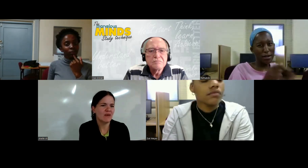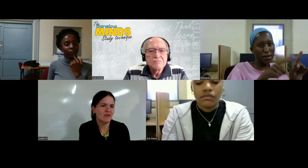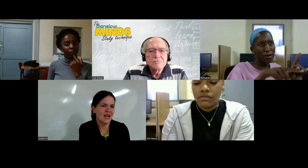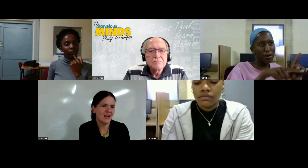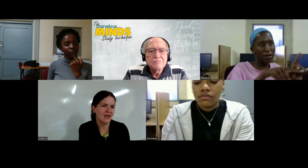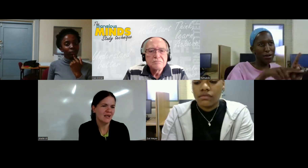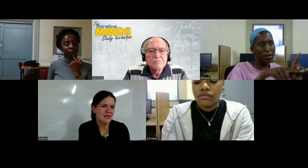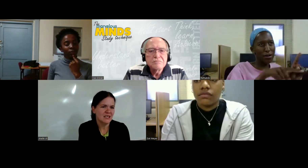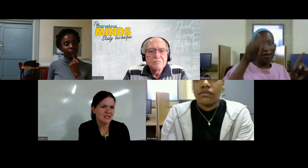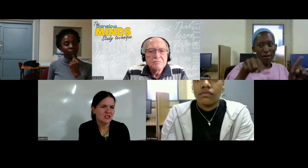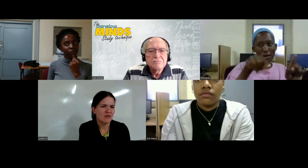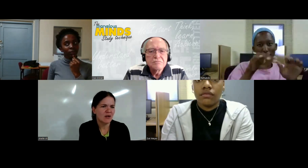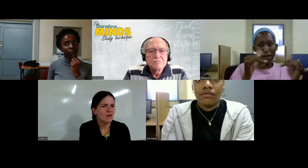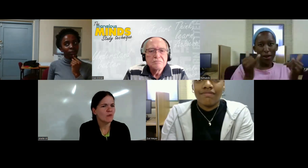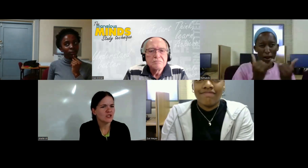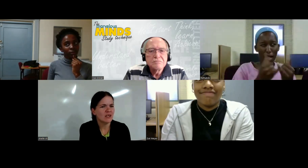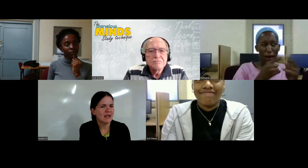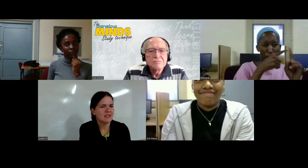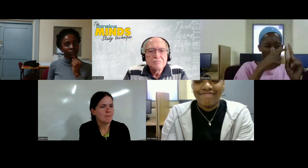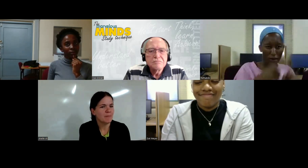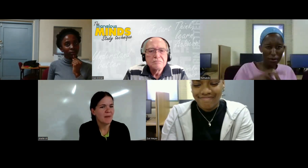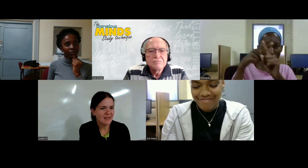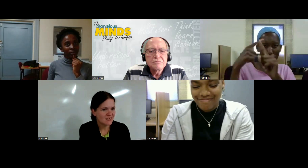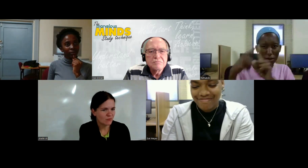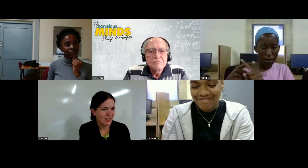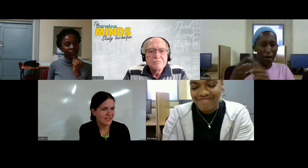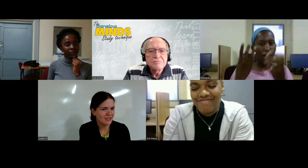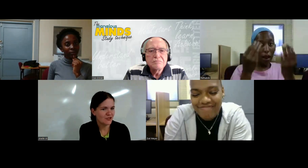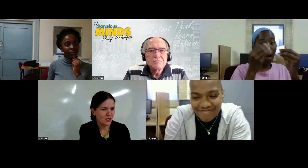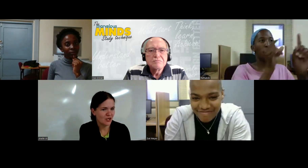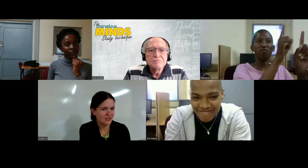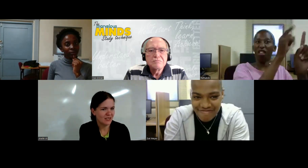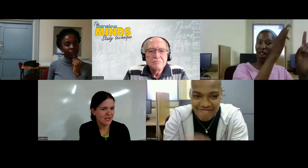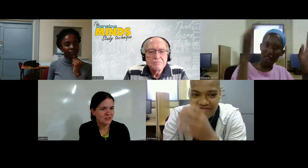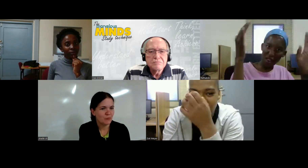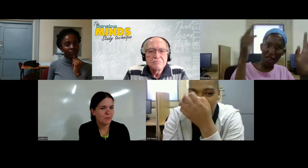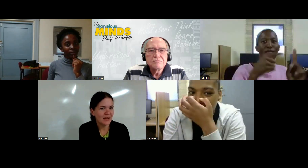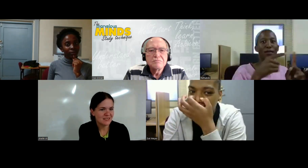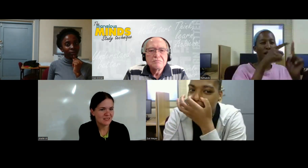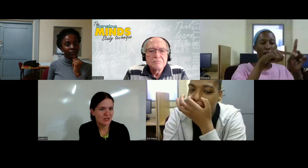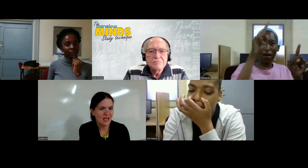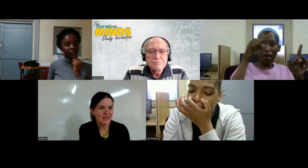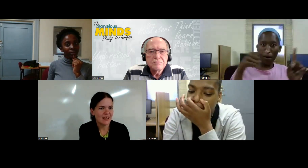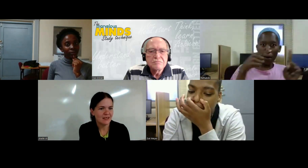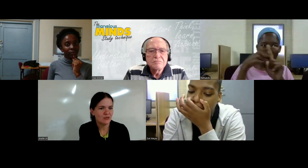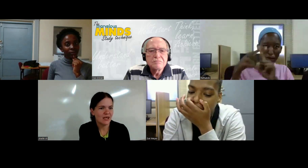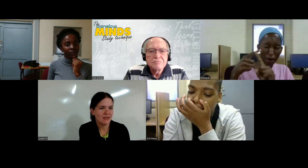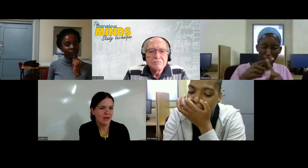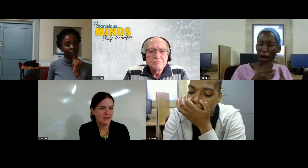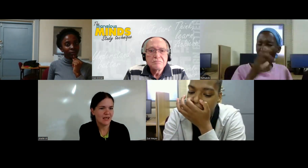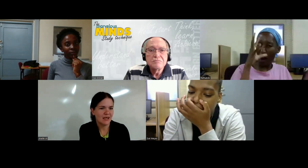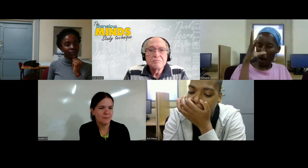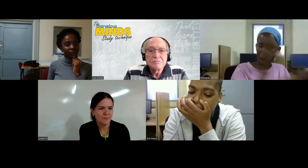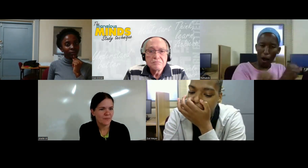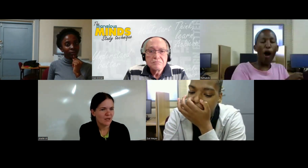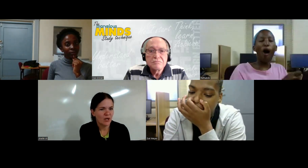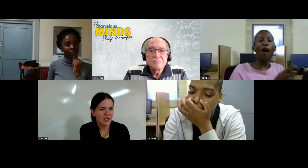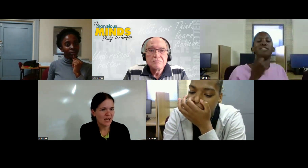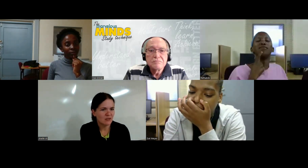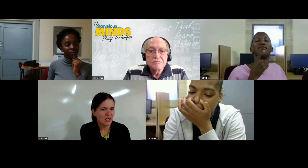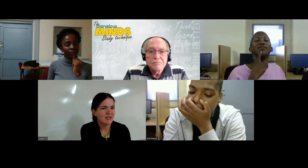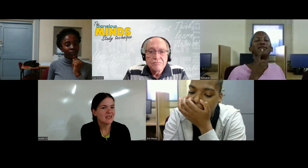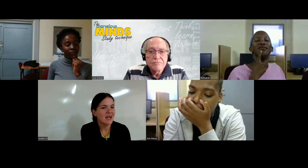things that we do every day so also like the maths one that you showed to place it together add it together and then